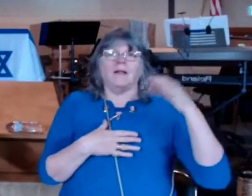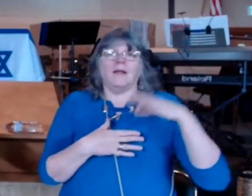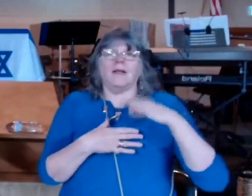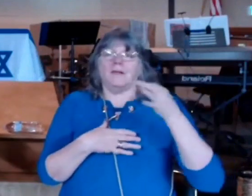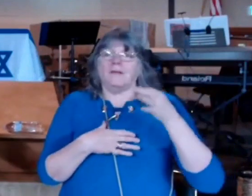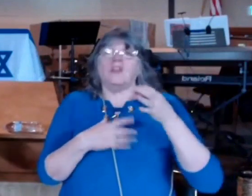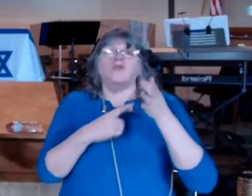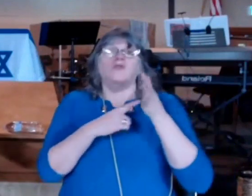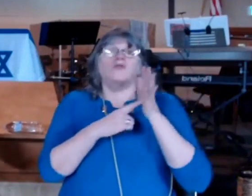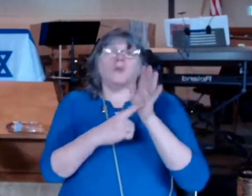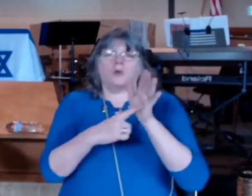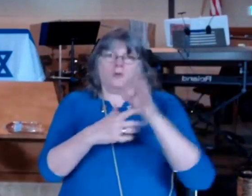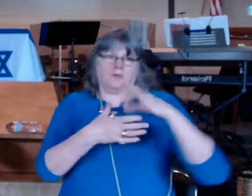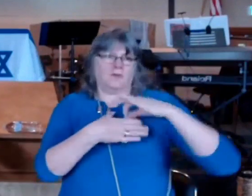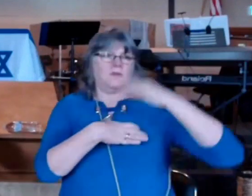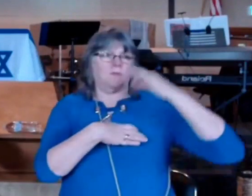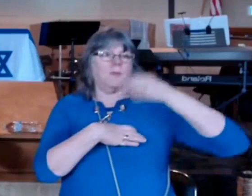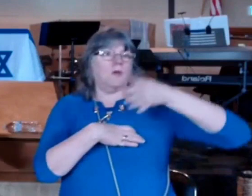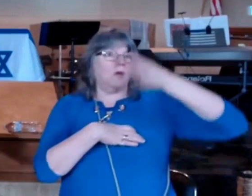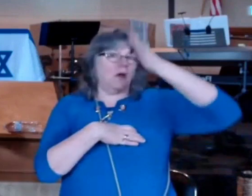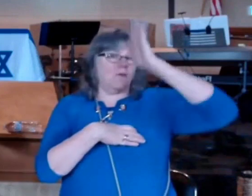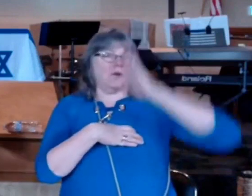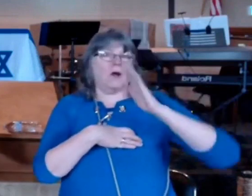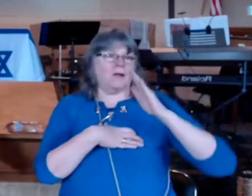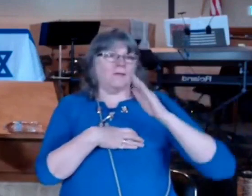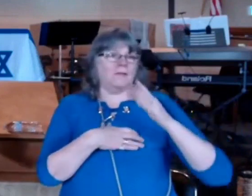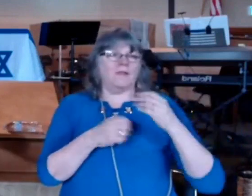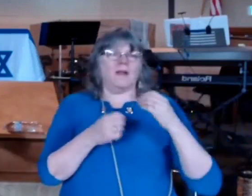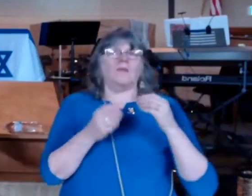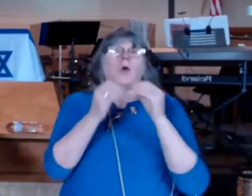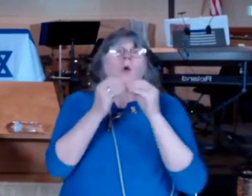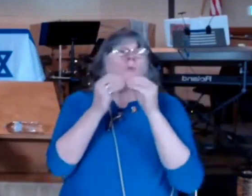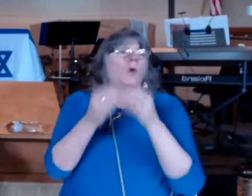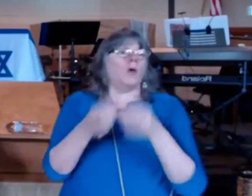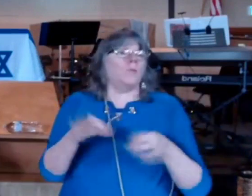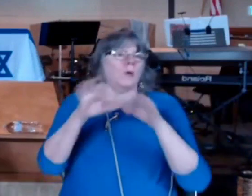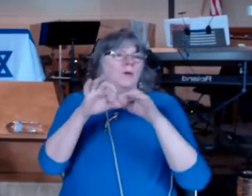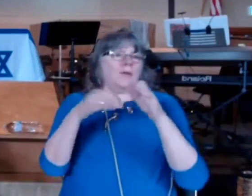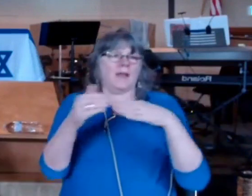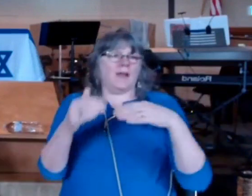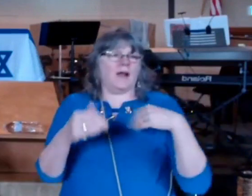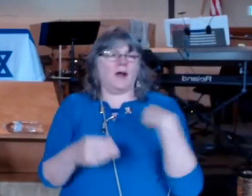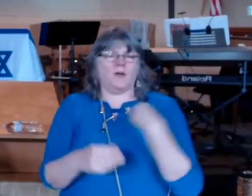in us overcoming our own pride and selfishness